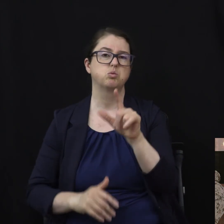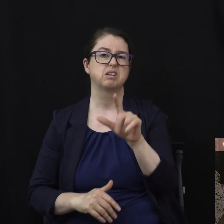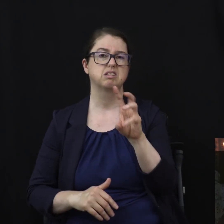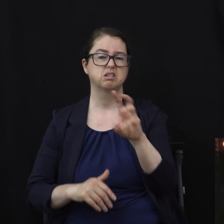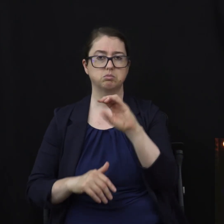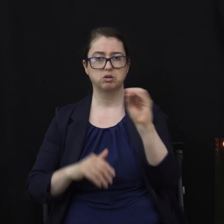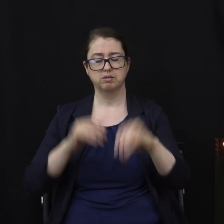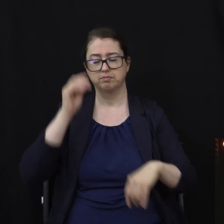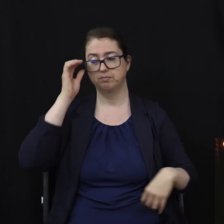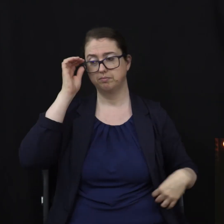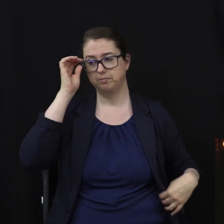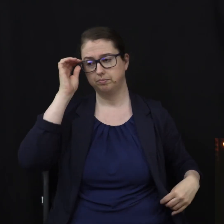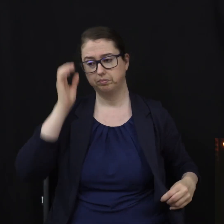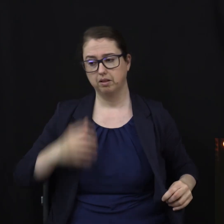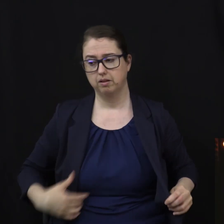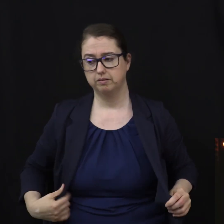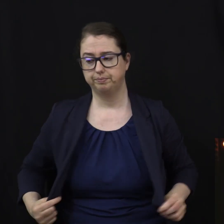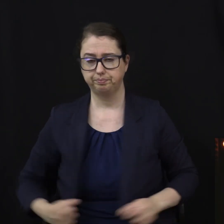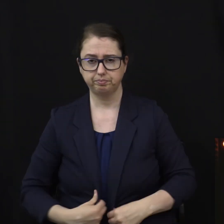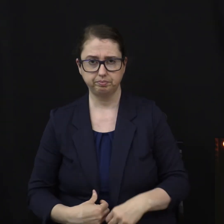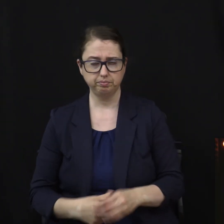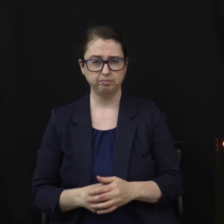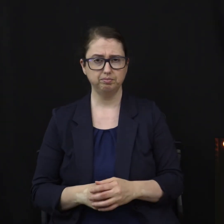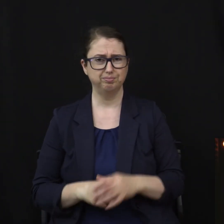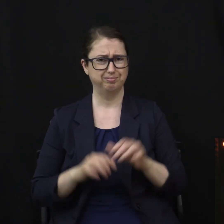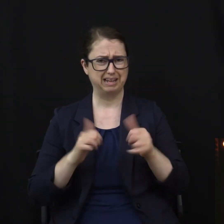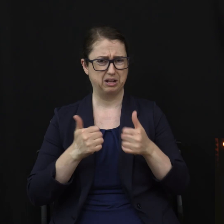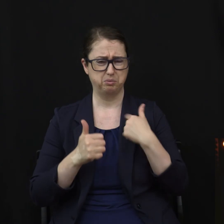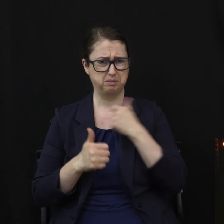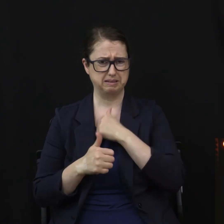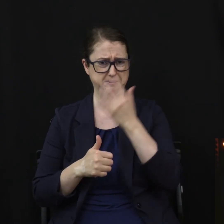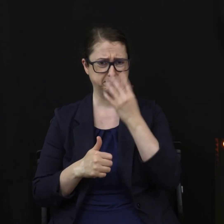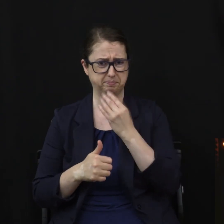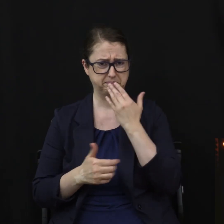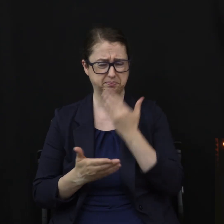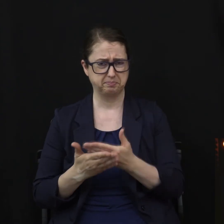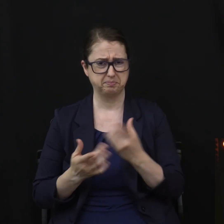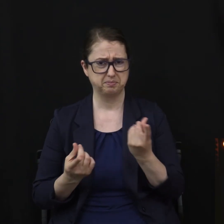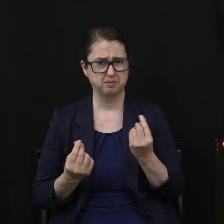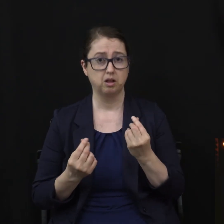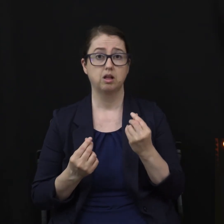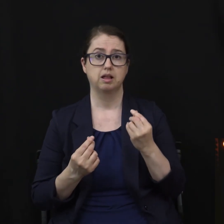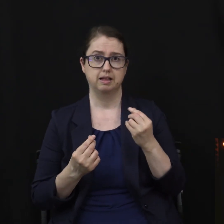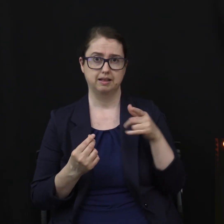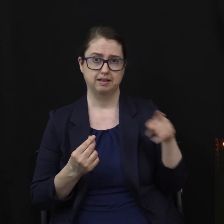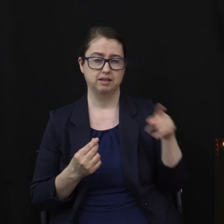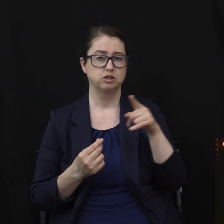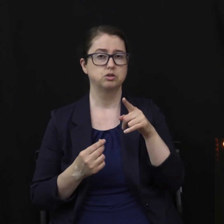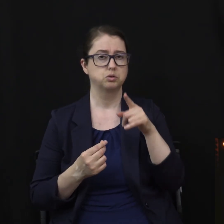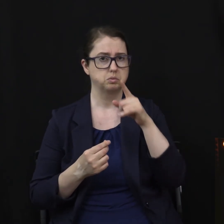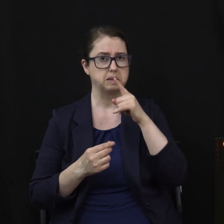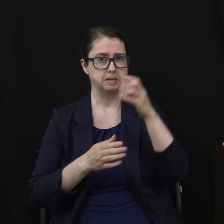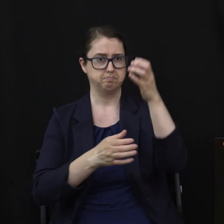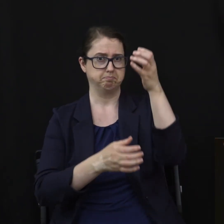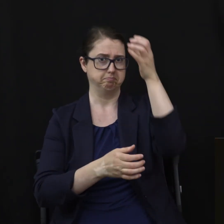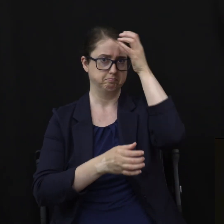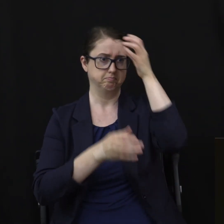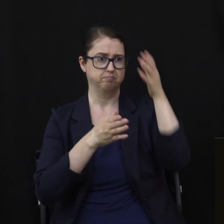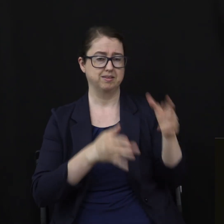So how do we get a better night's sleep? Well, here's what the experts say. They say, turn off the lights. This